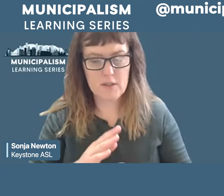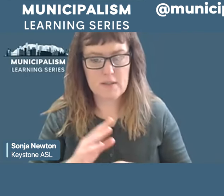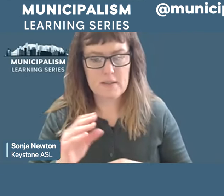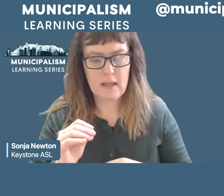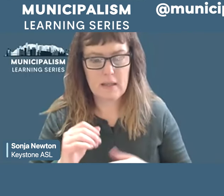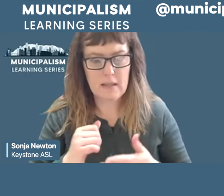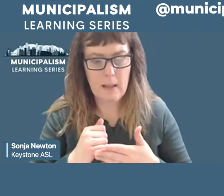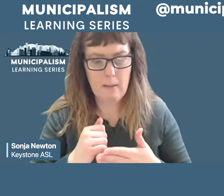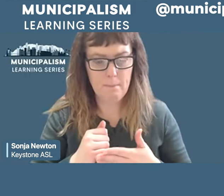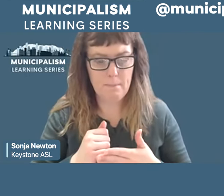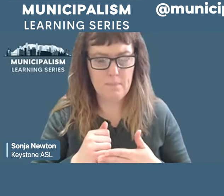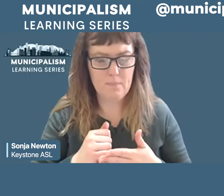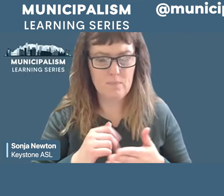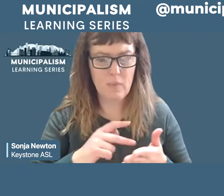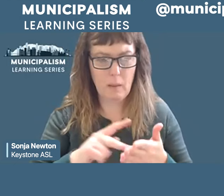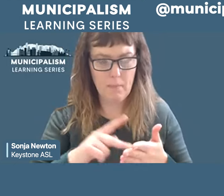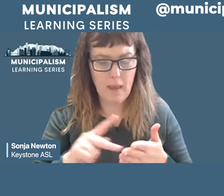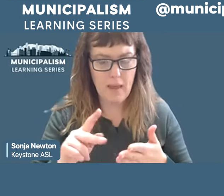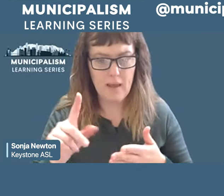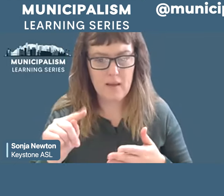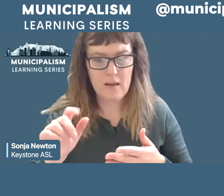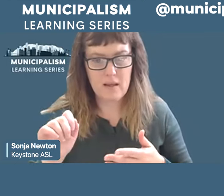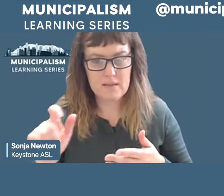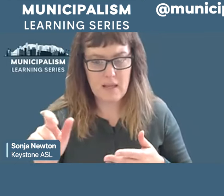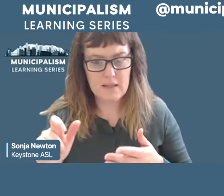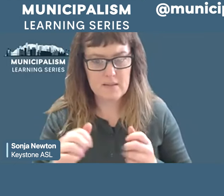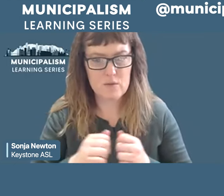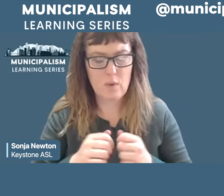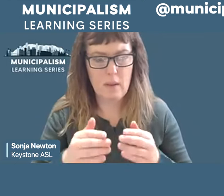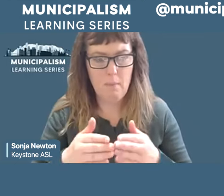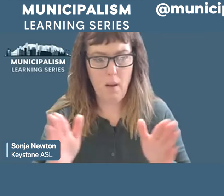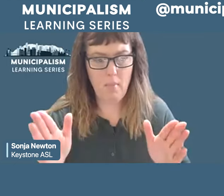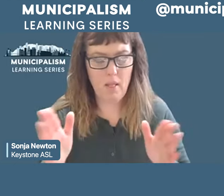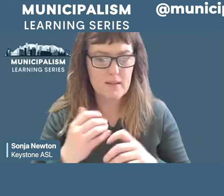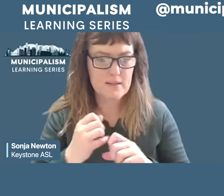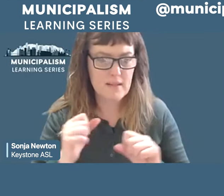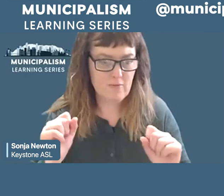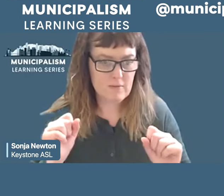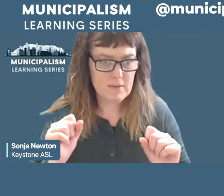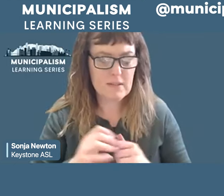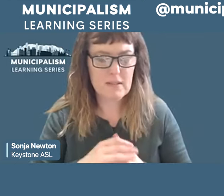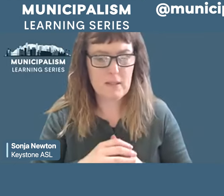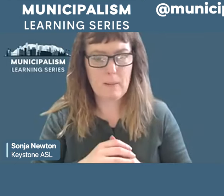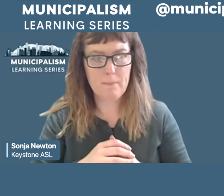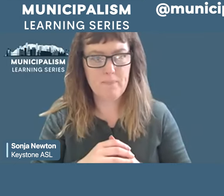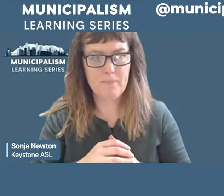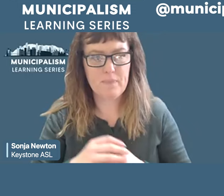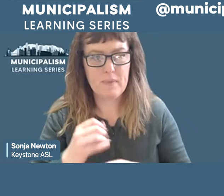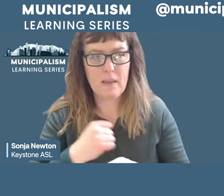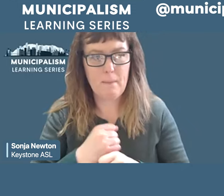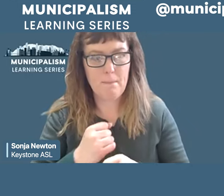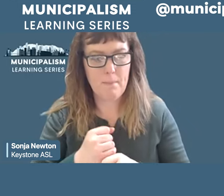taxes around public safety and making sure that we are